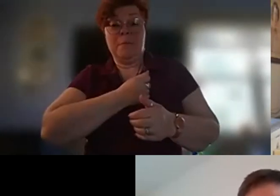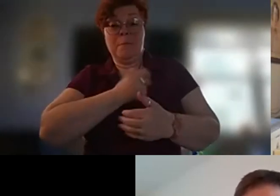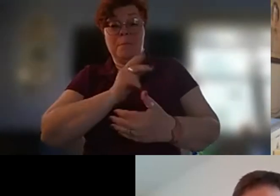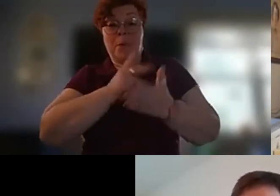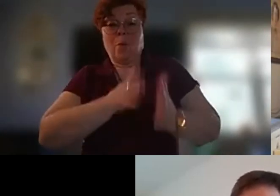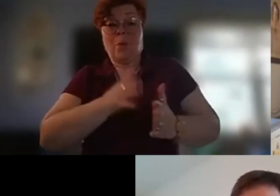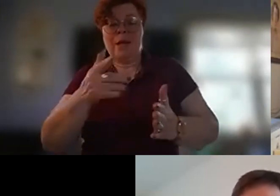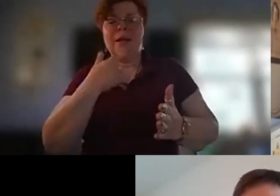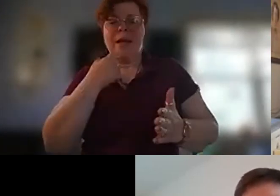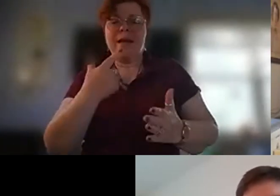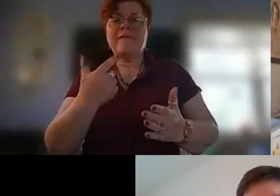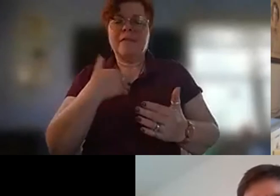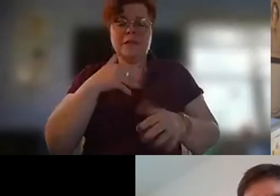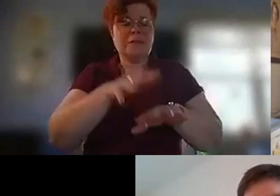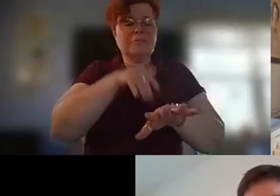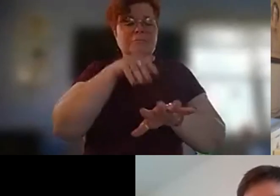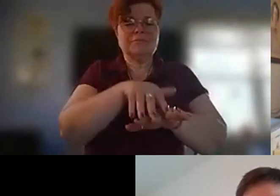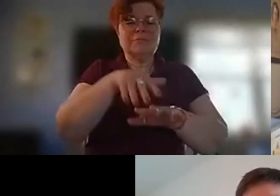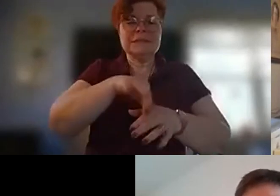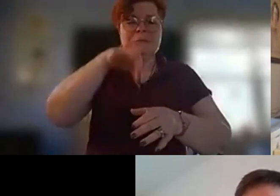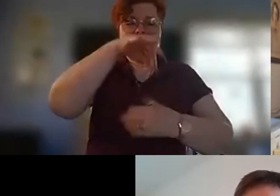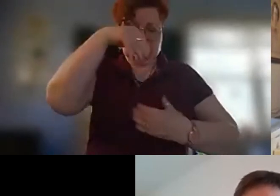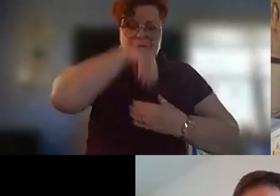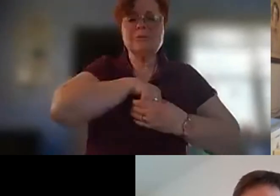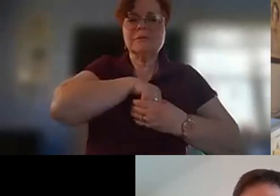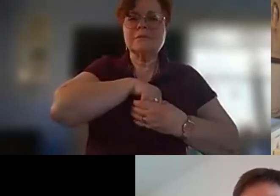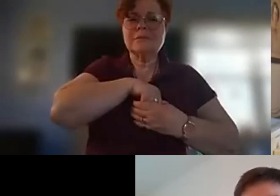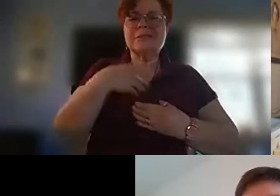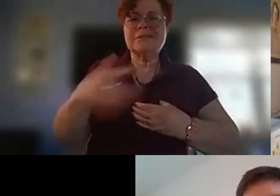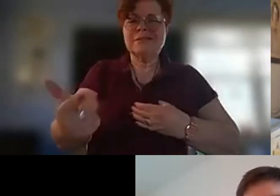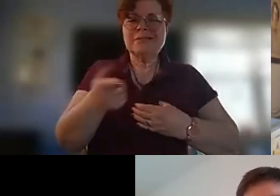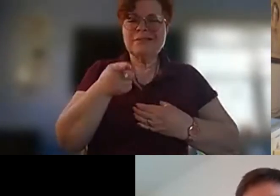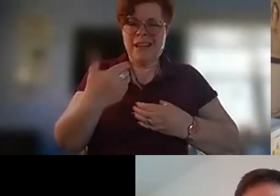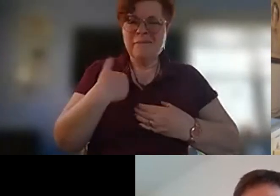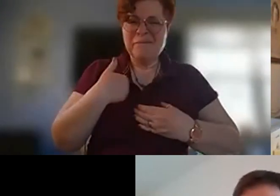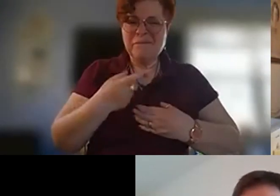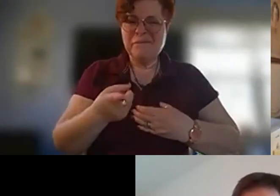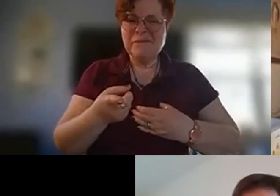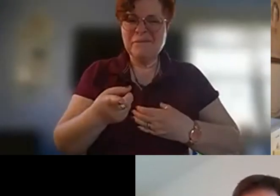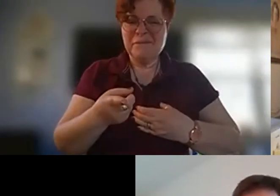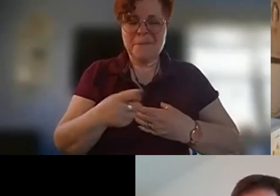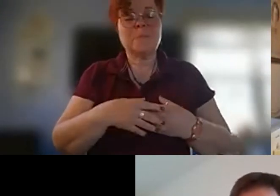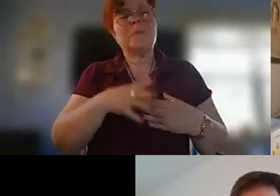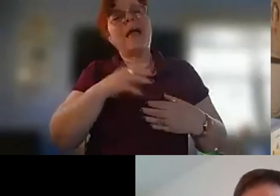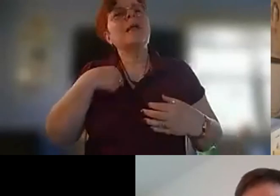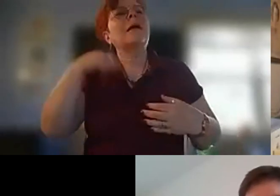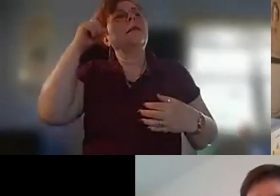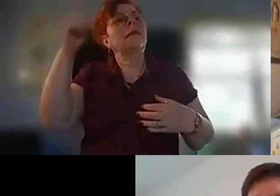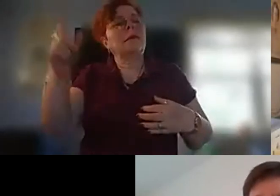of an indigenous person male or female um and i i think that's so interesting that you you